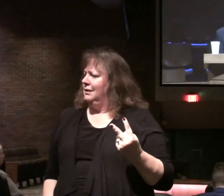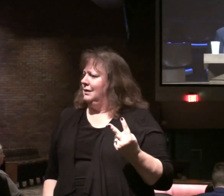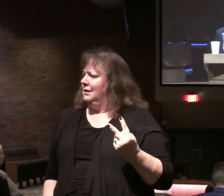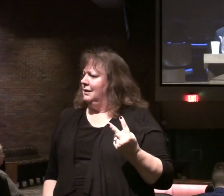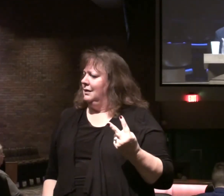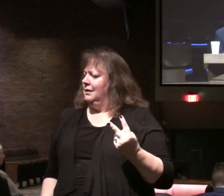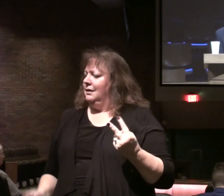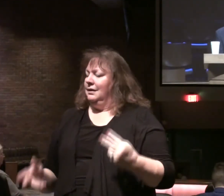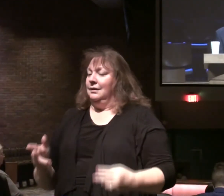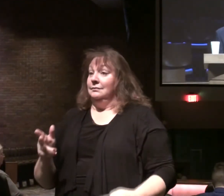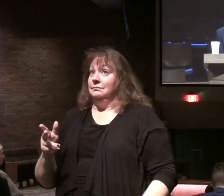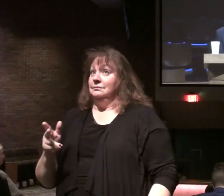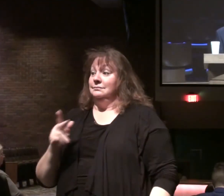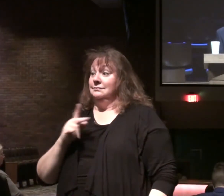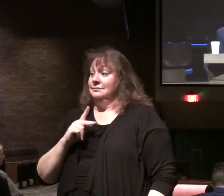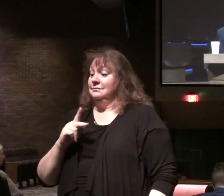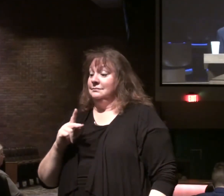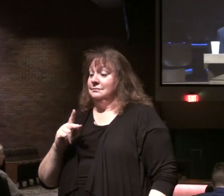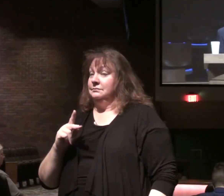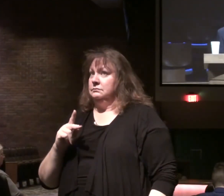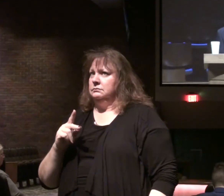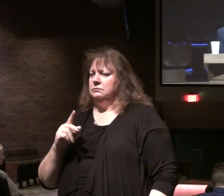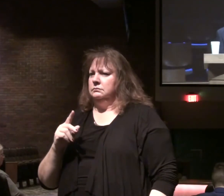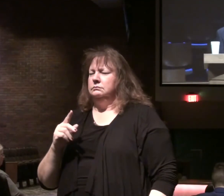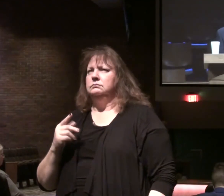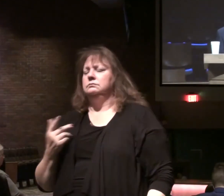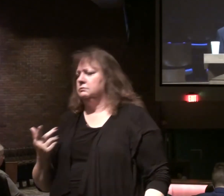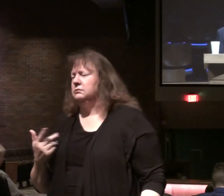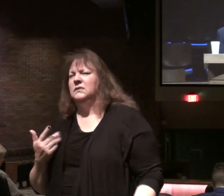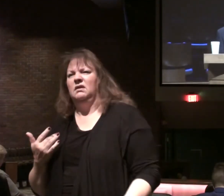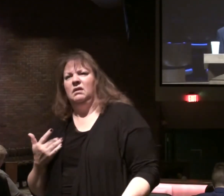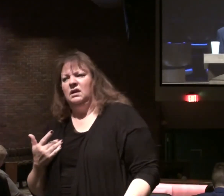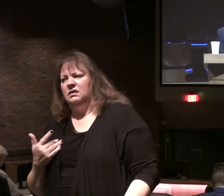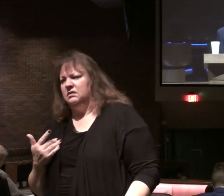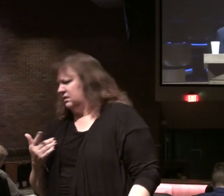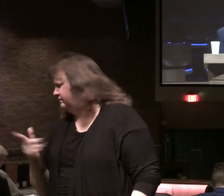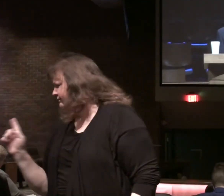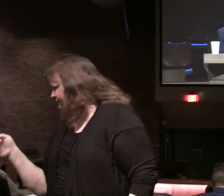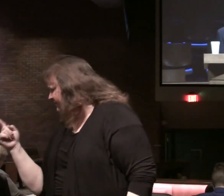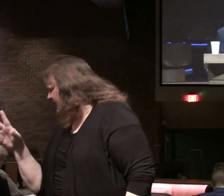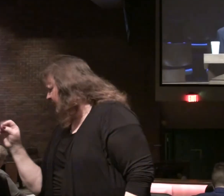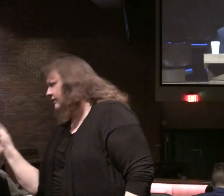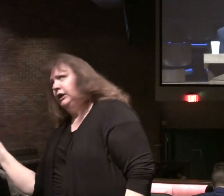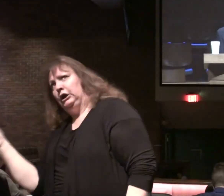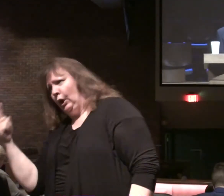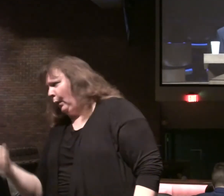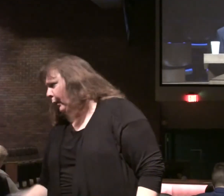The king. They don't come back. So he says. I'll send another fifty.